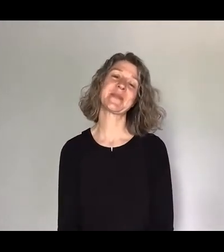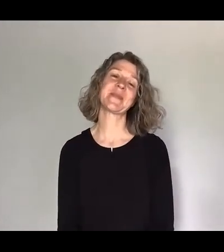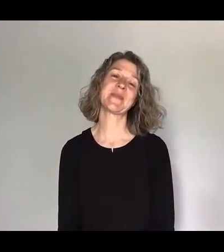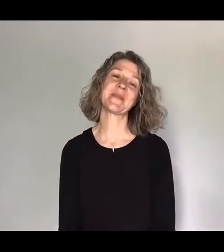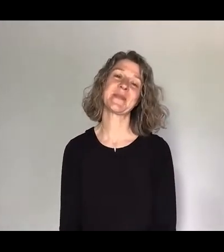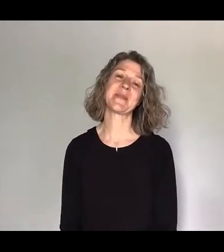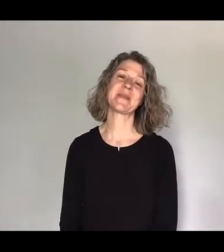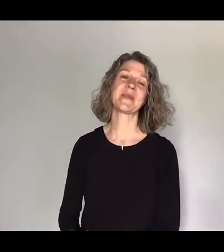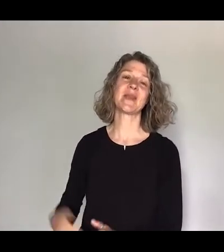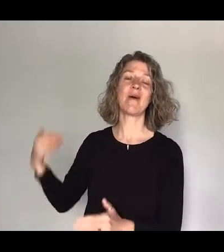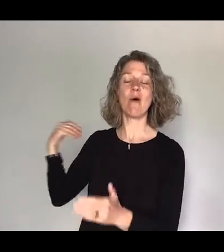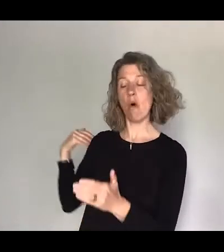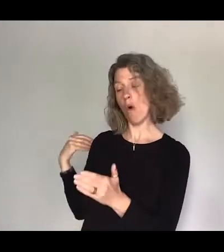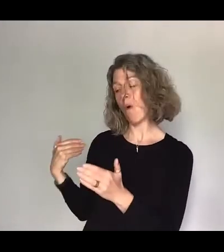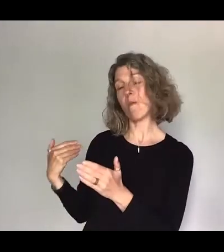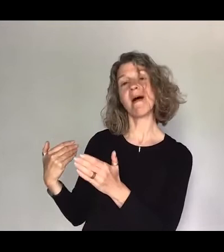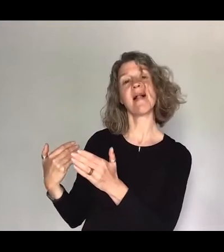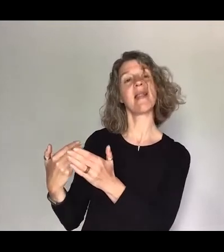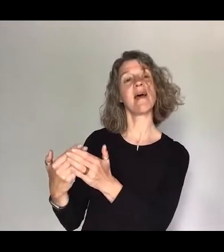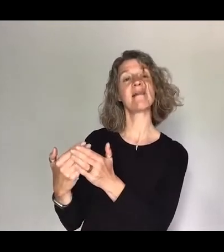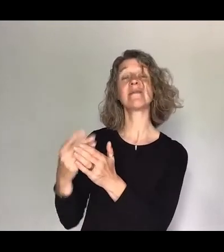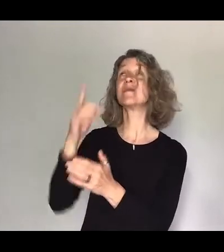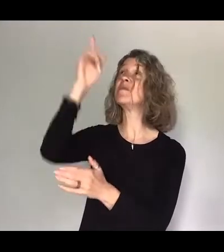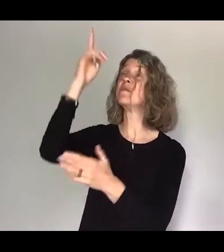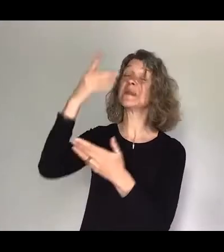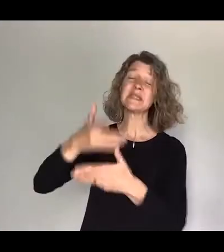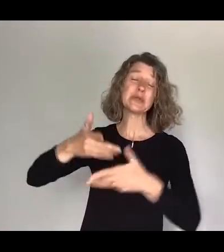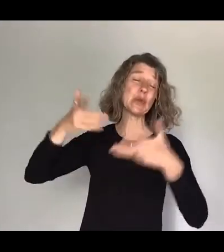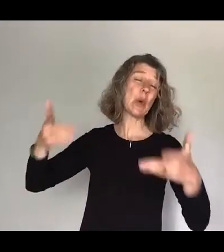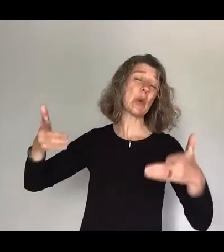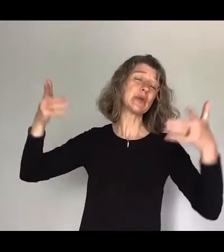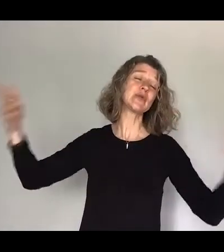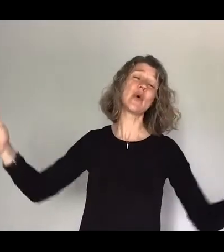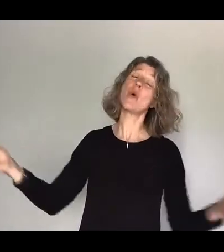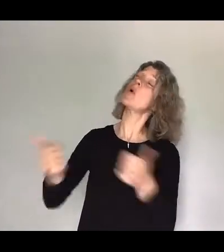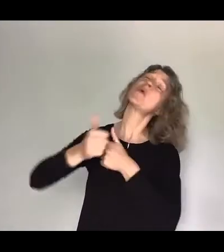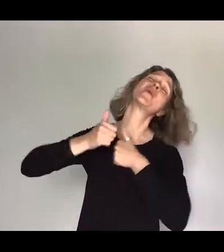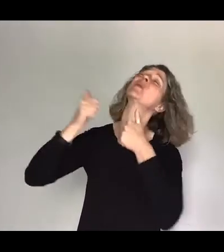all my life you have been so so good